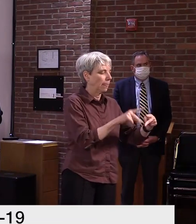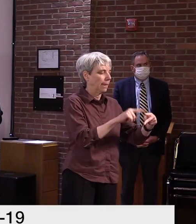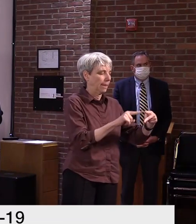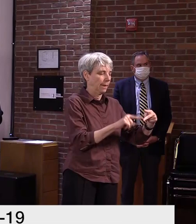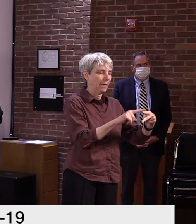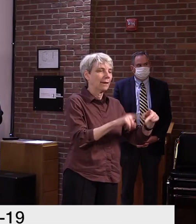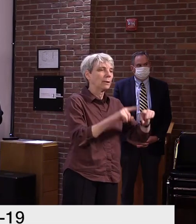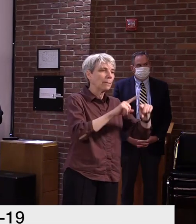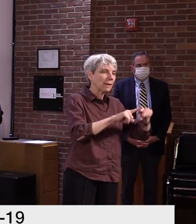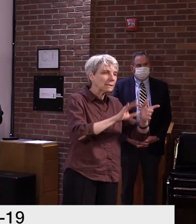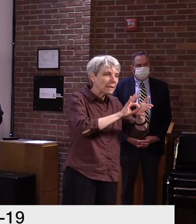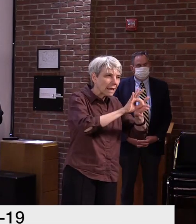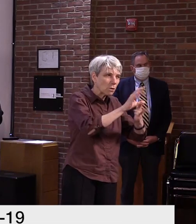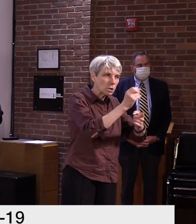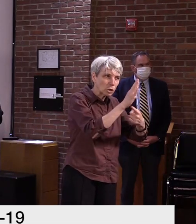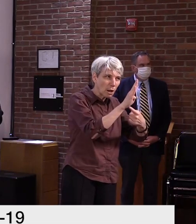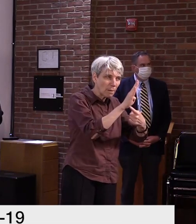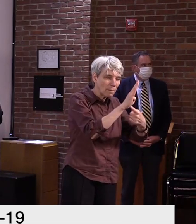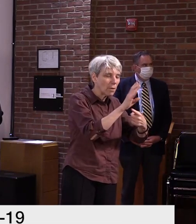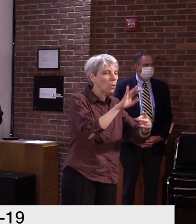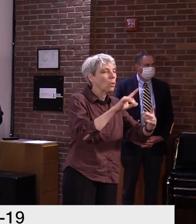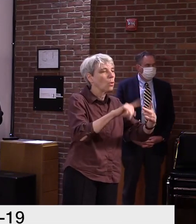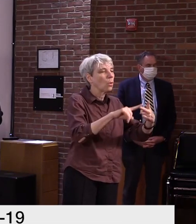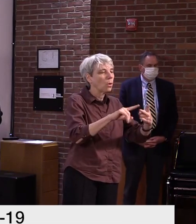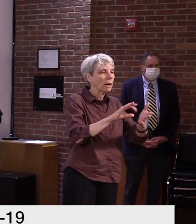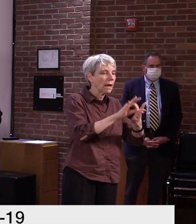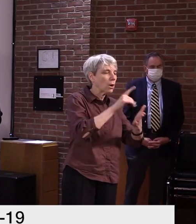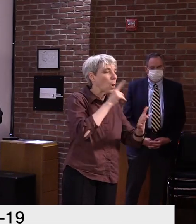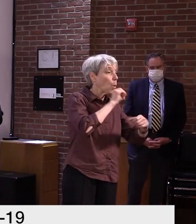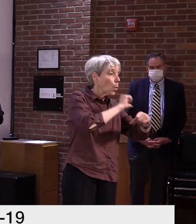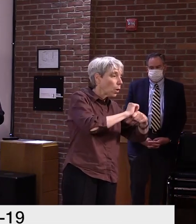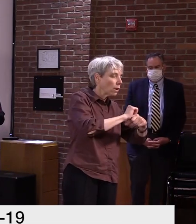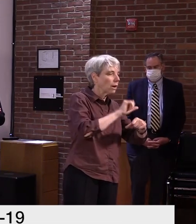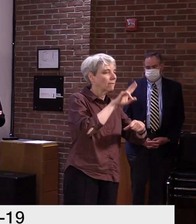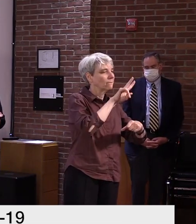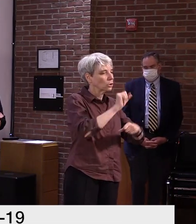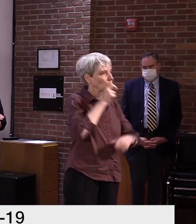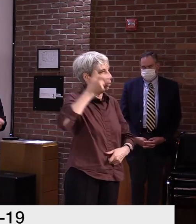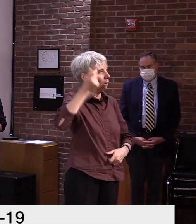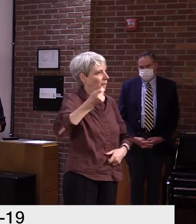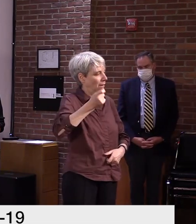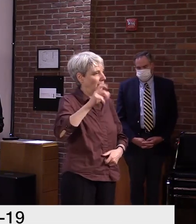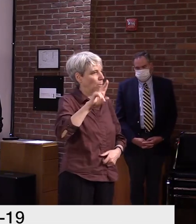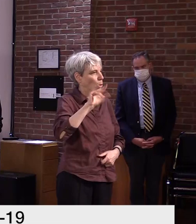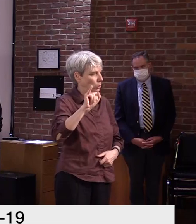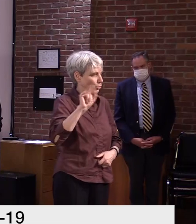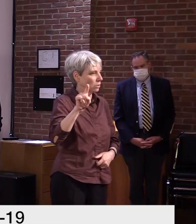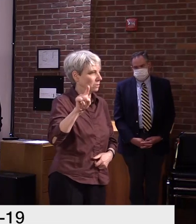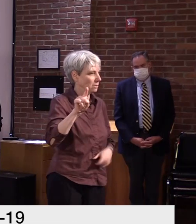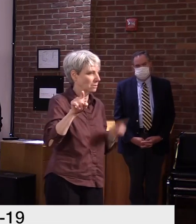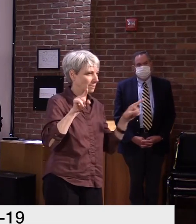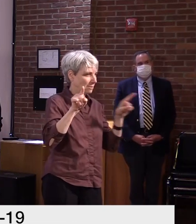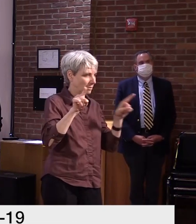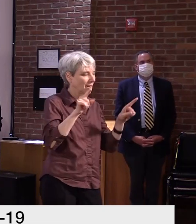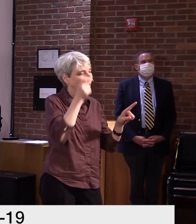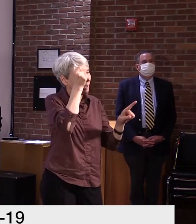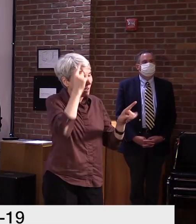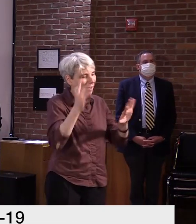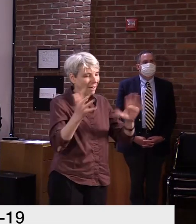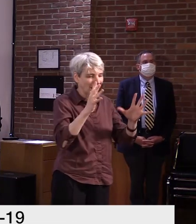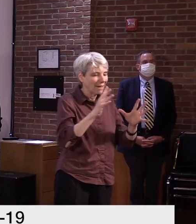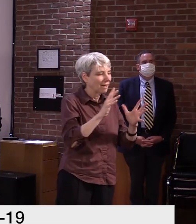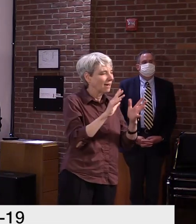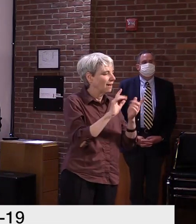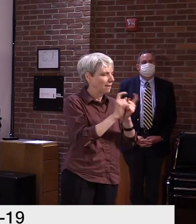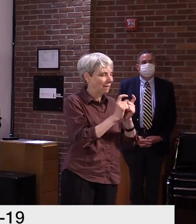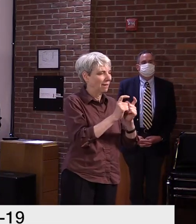about jobs or we're talking about employed or unemployed individuals. Again, some of that is lost in translation when